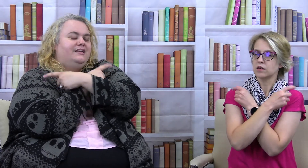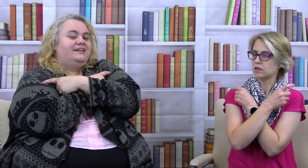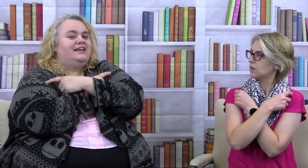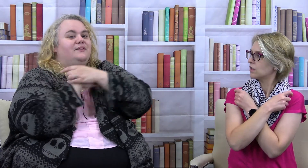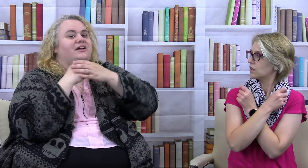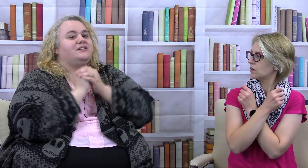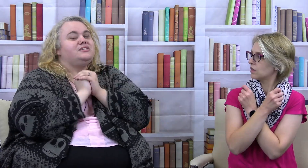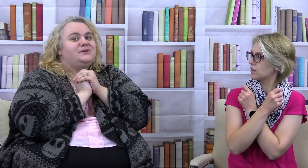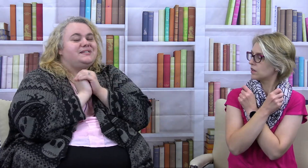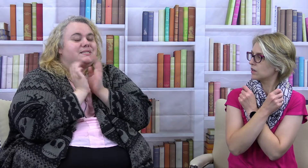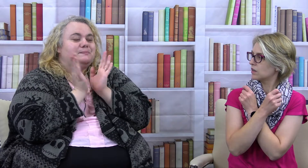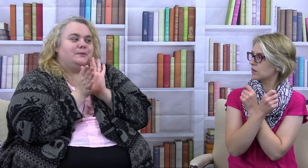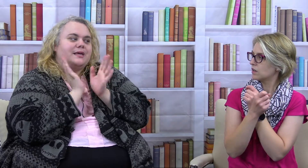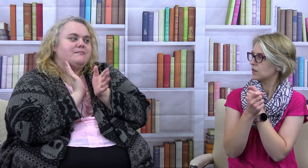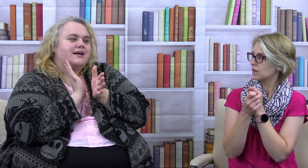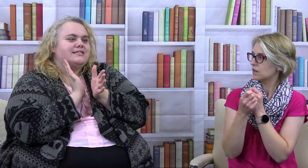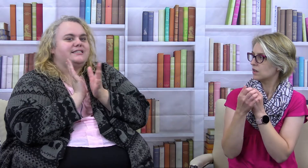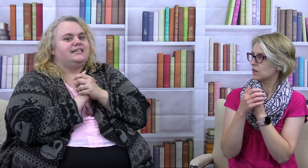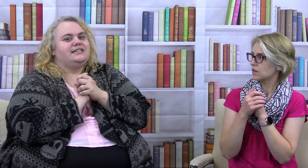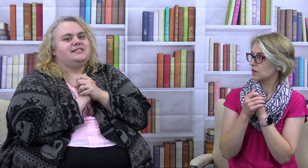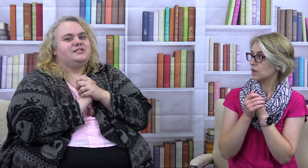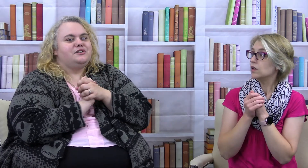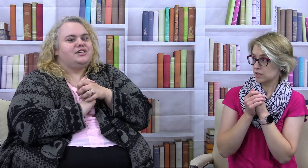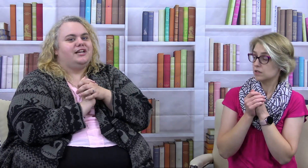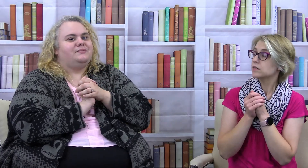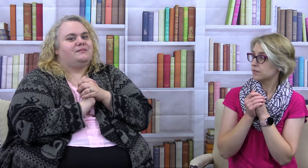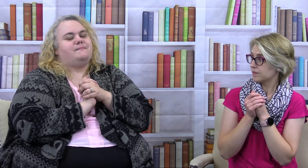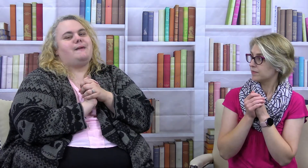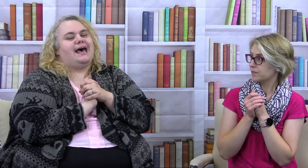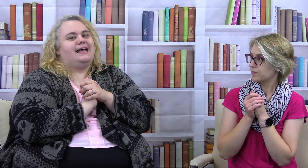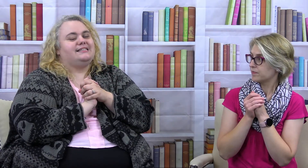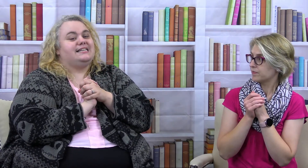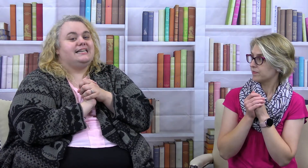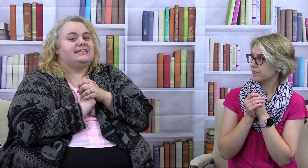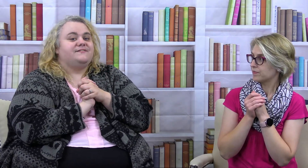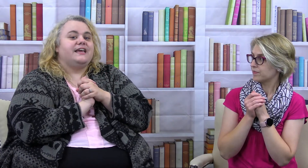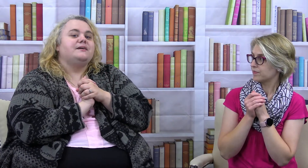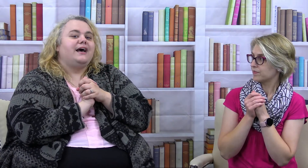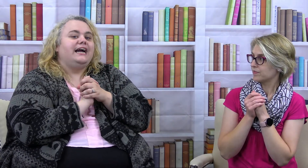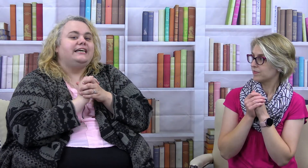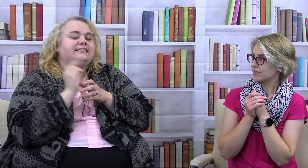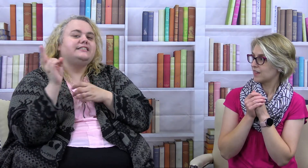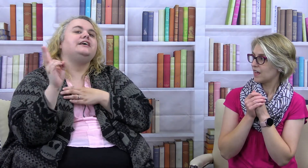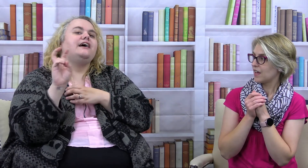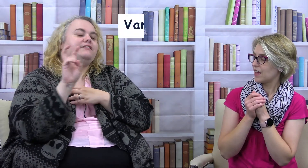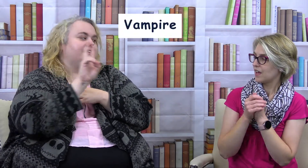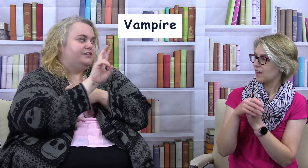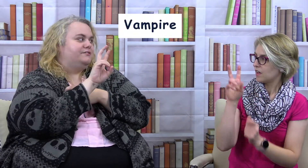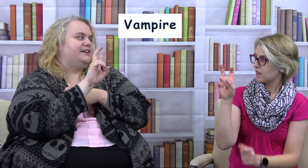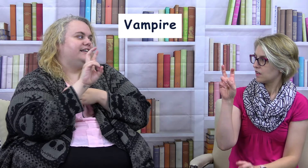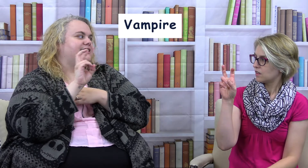And we can also do a spooky monster that's associated with bats is vampires. So you have your two fingers